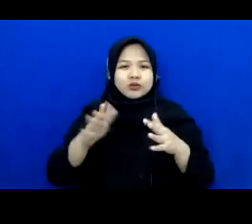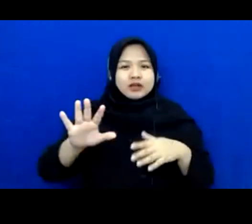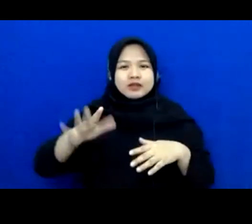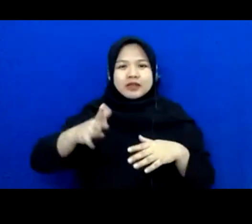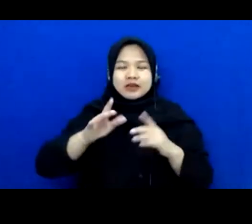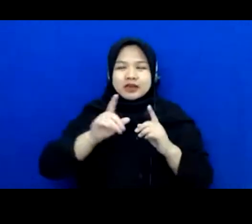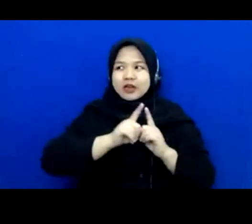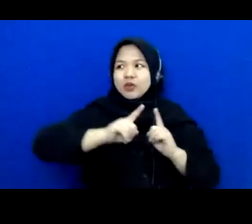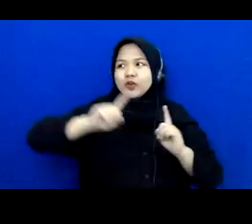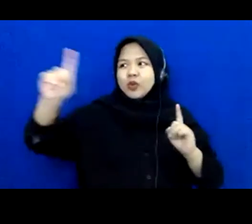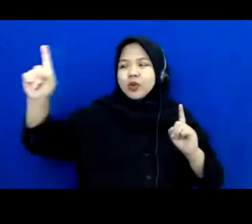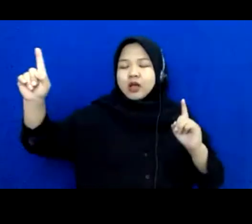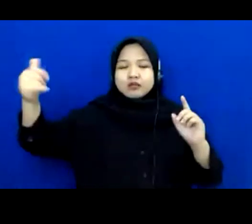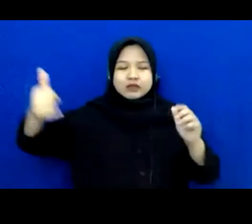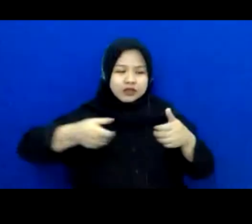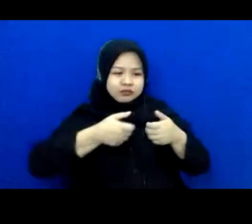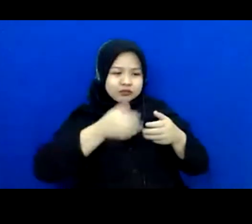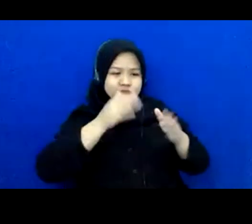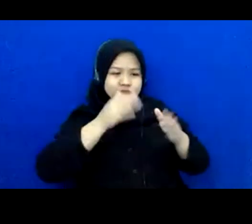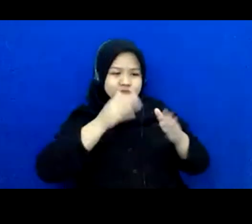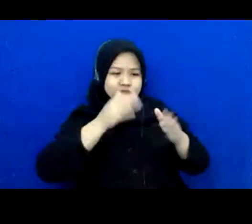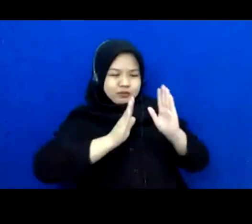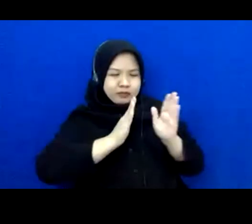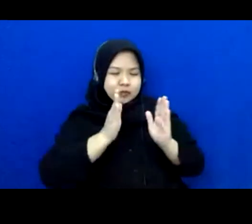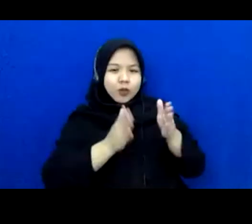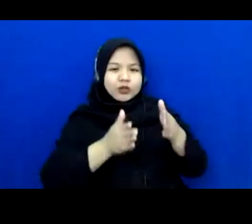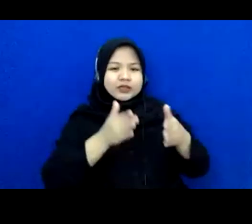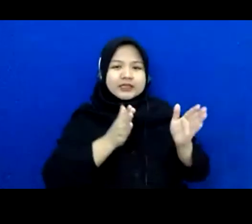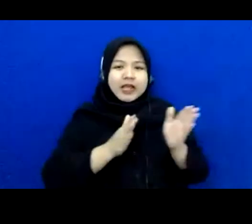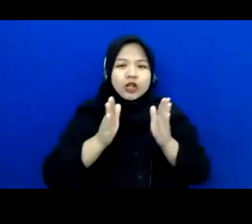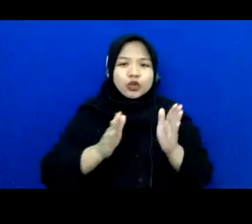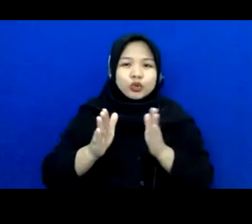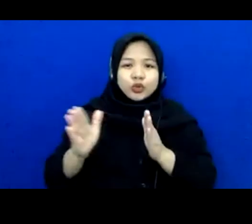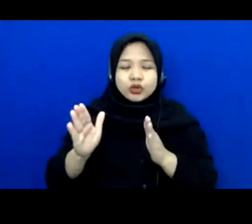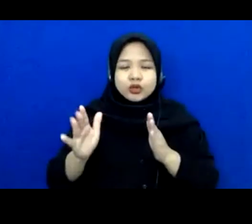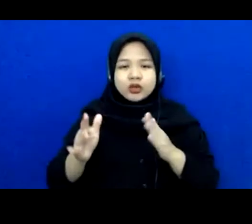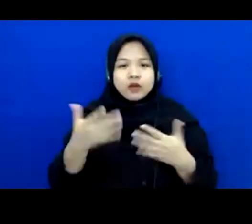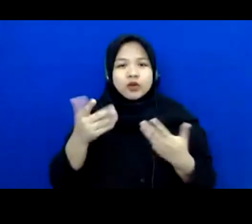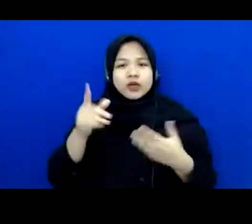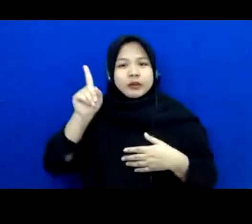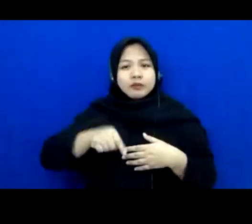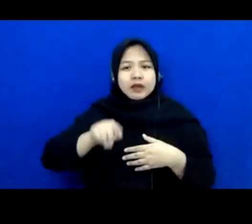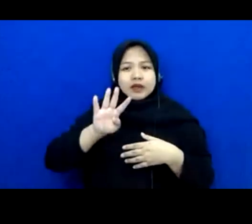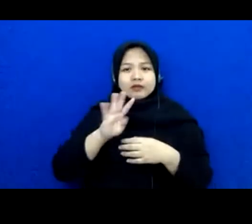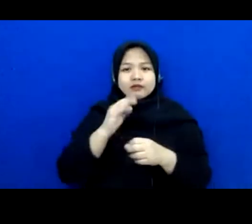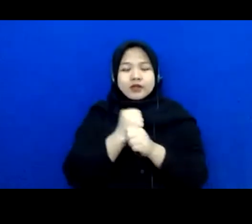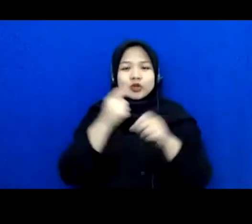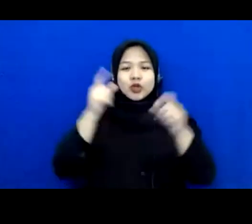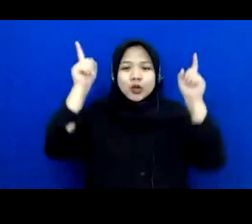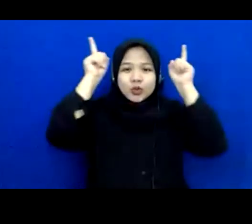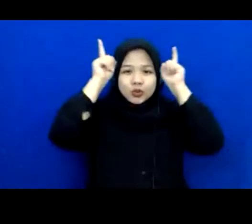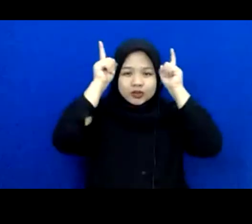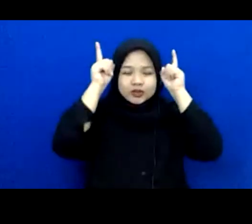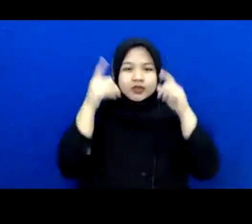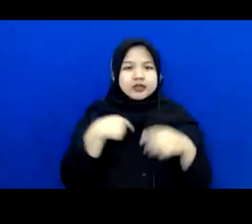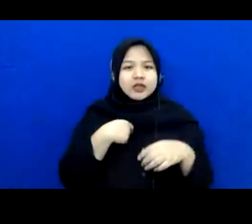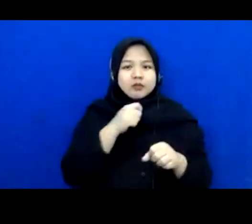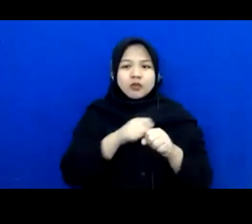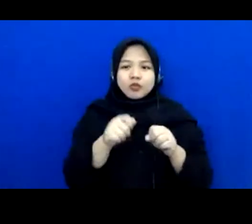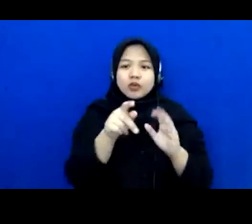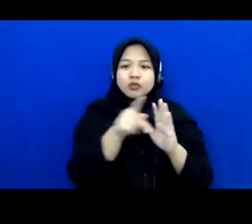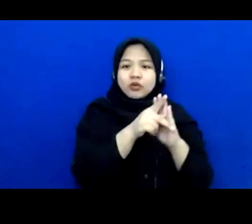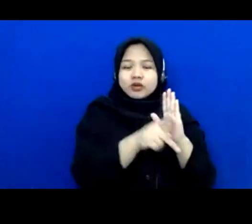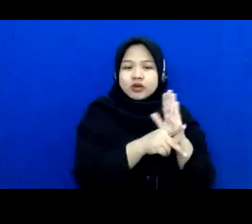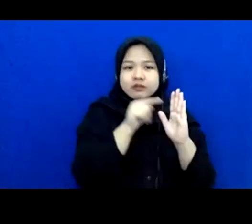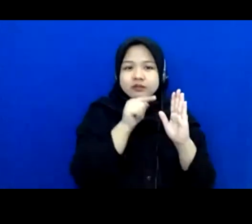operating a robot and by the this will only work because of 5g and android i know i designed the program don't buy iphone